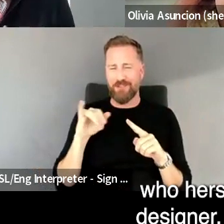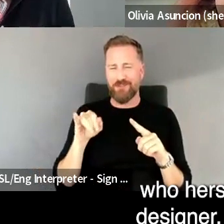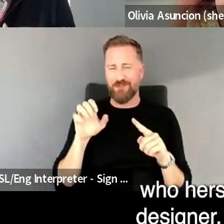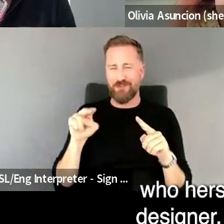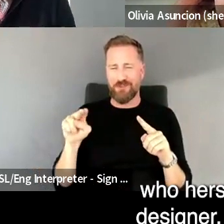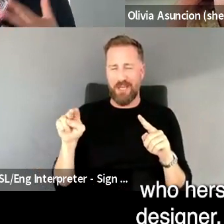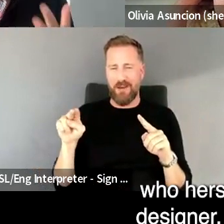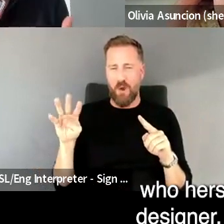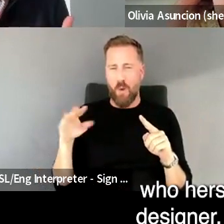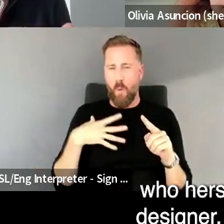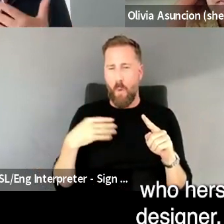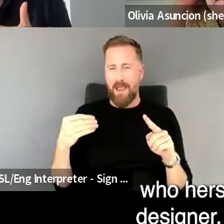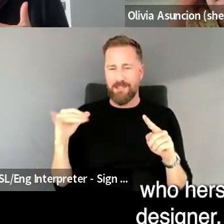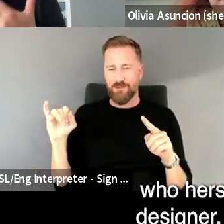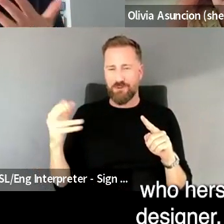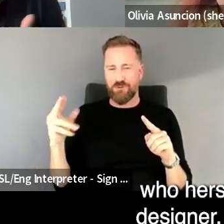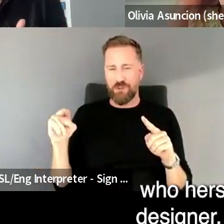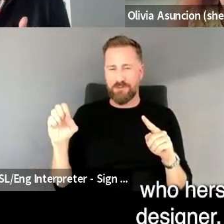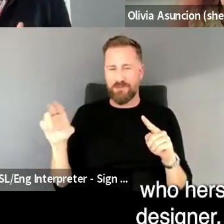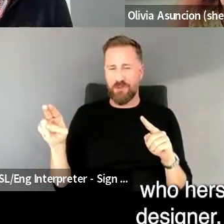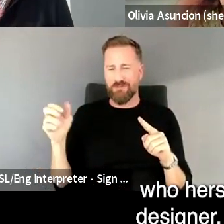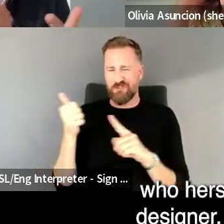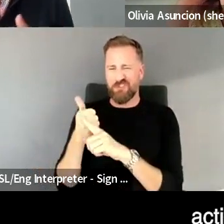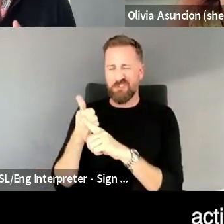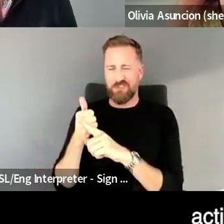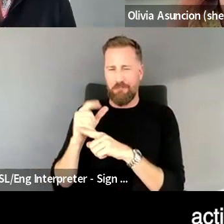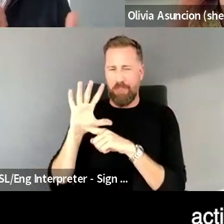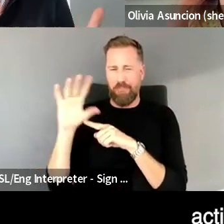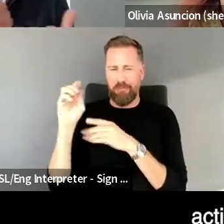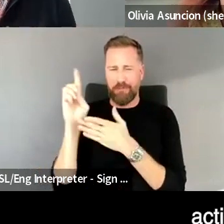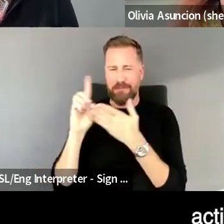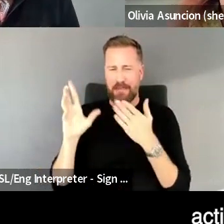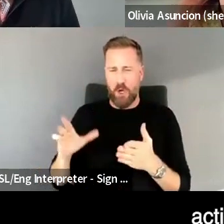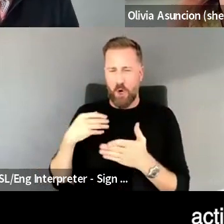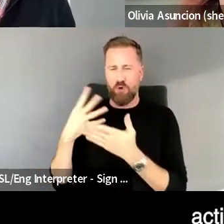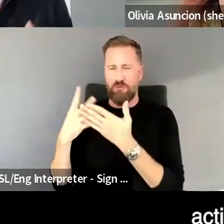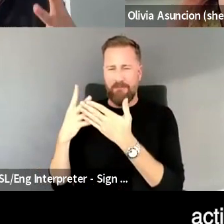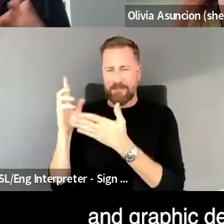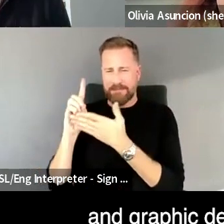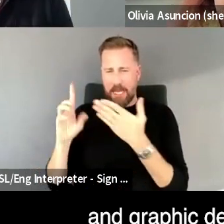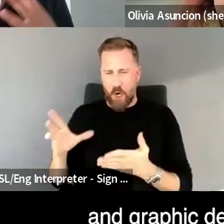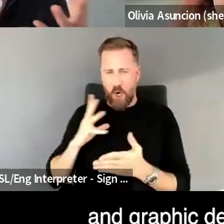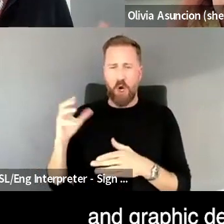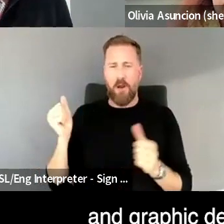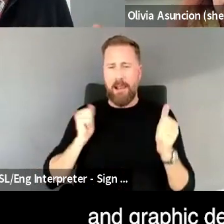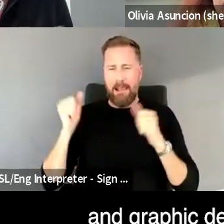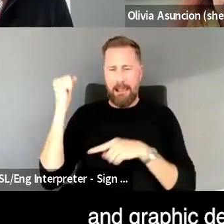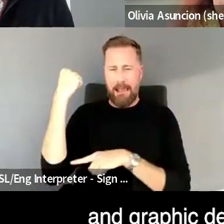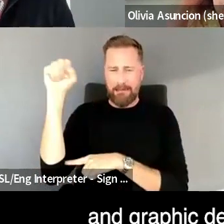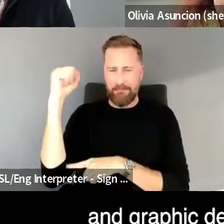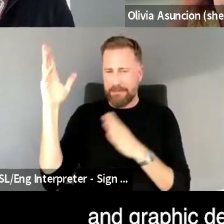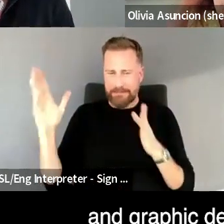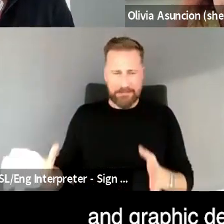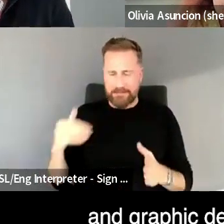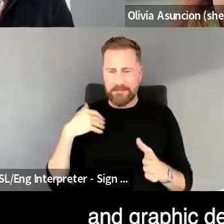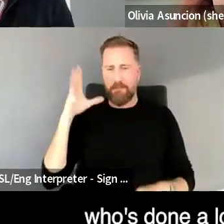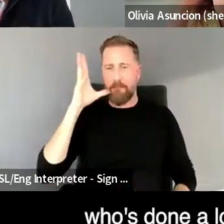is a wonderful designer, graphic designer, activist, parent, and, um, graphic design